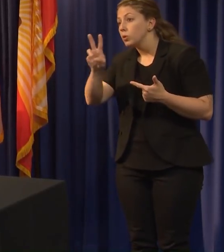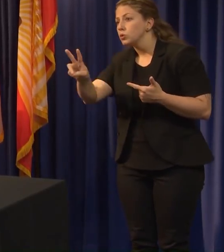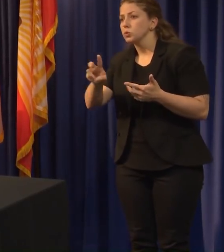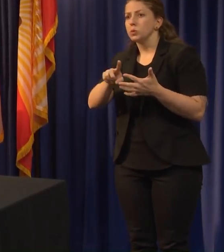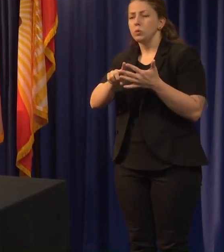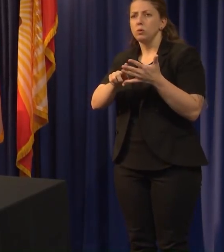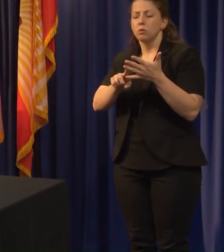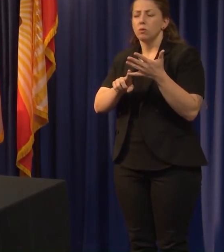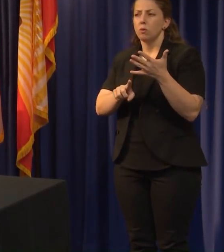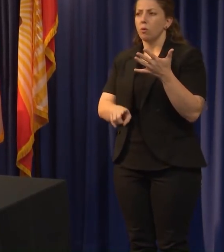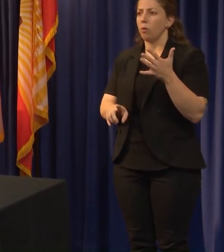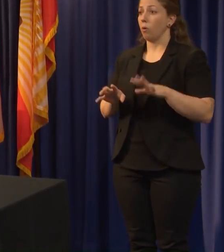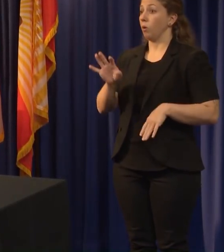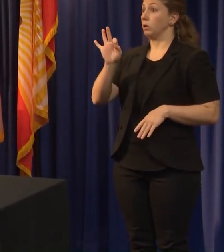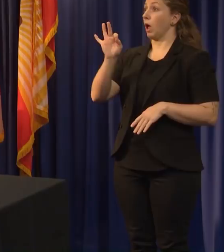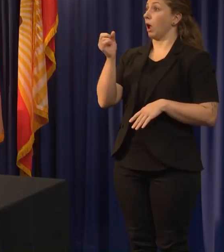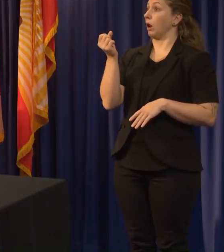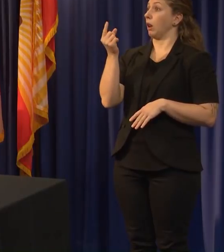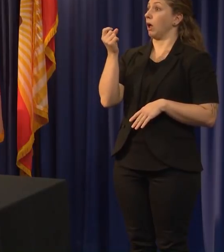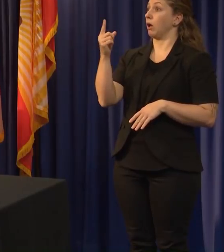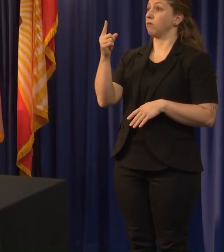where I was when I heard about 9-11.